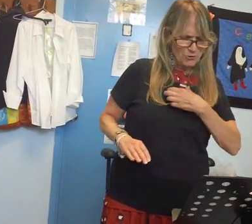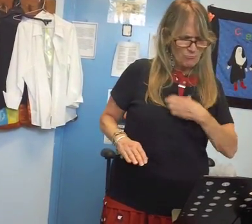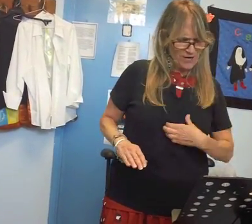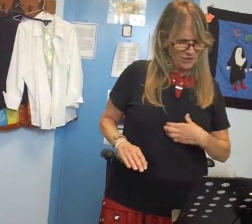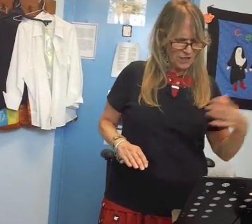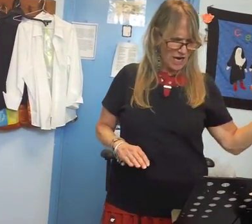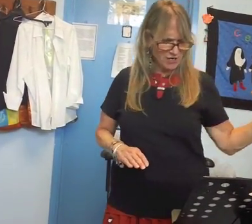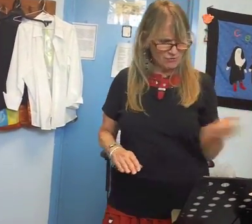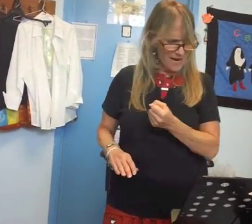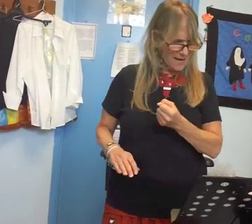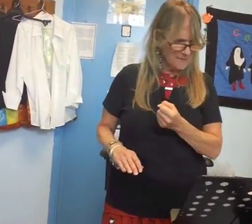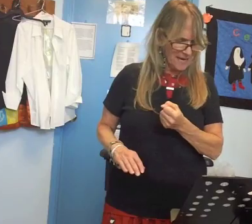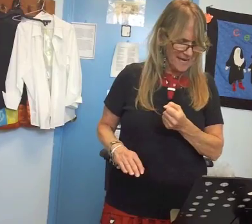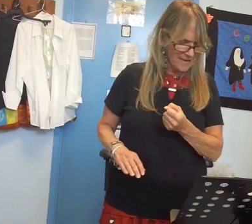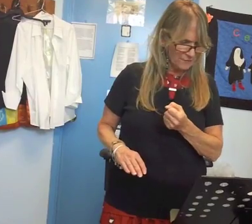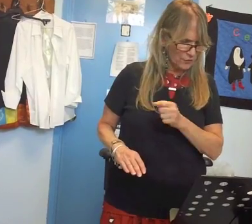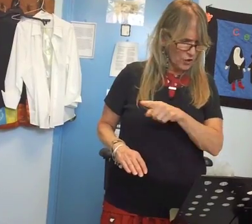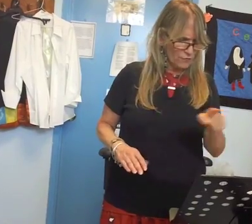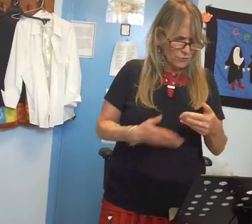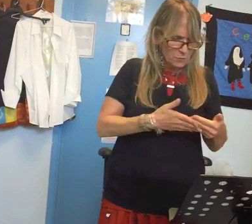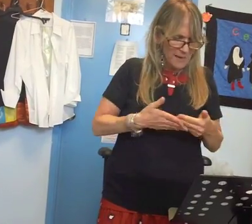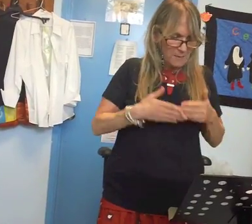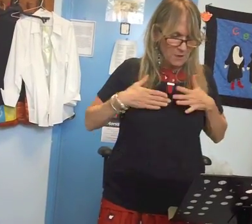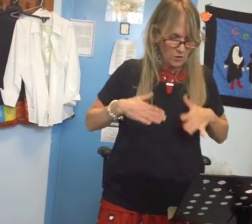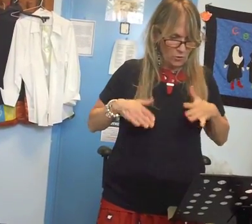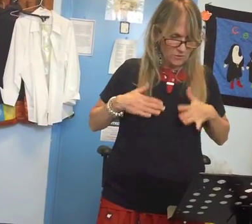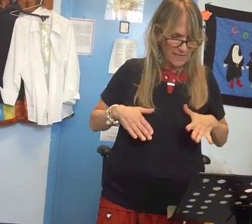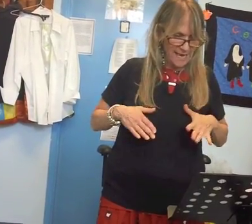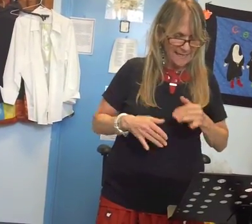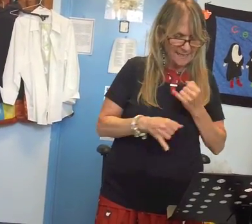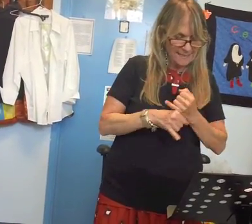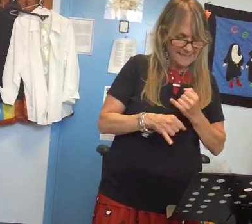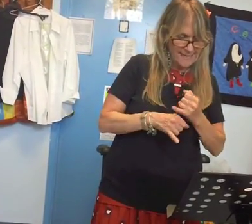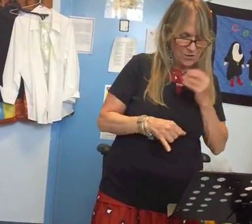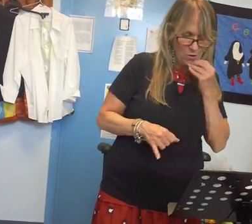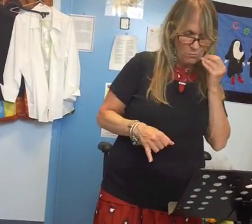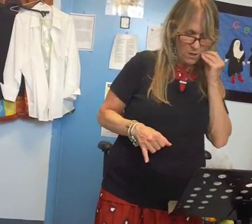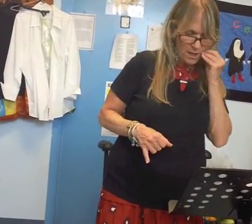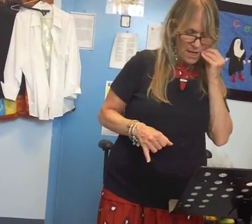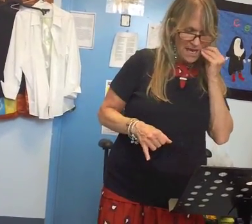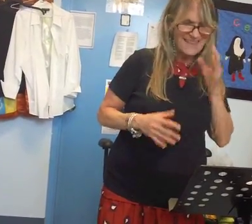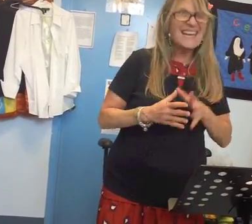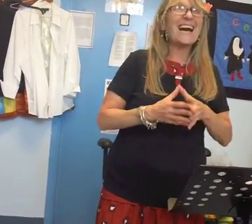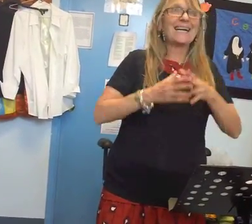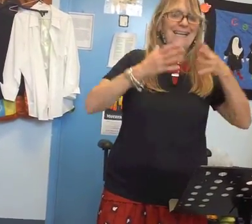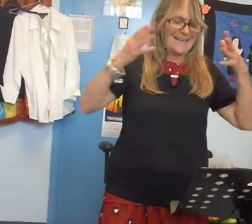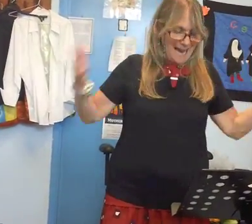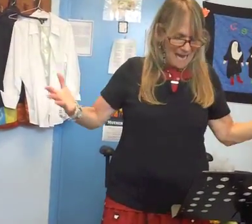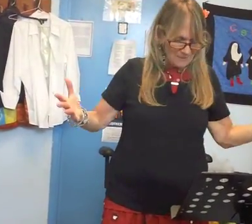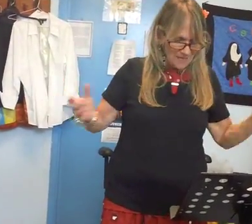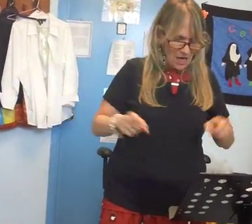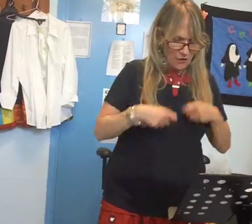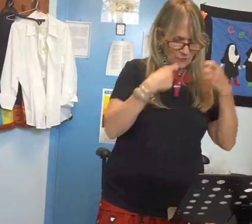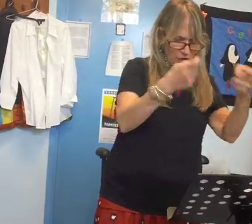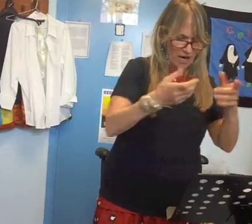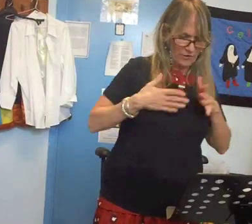wish I grabbed a handful of those baby clothes they had at the state home they got gobs of charity